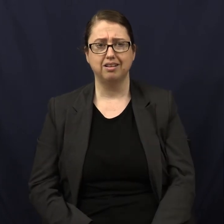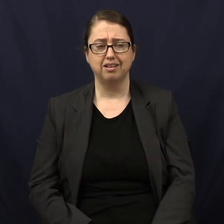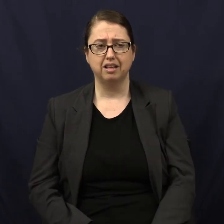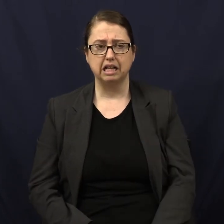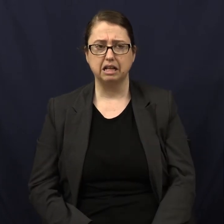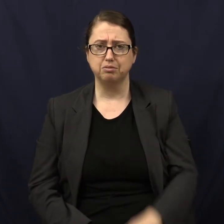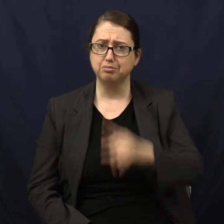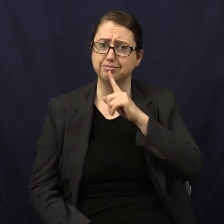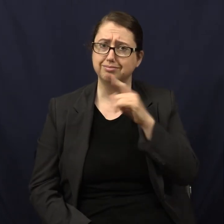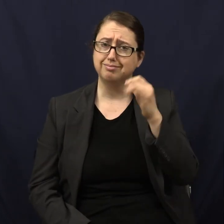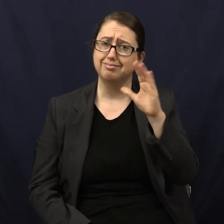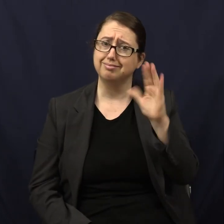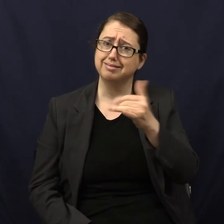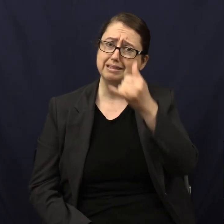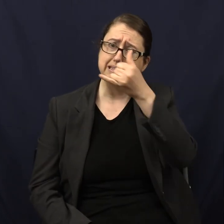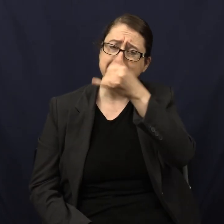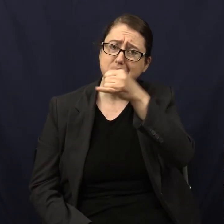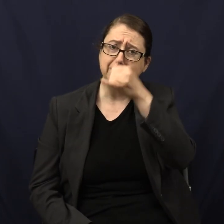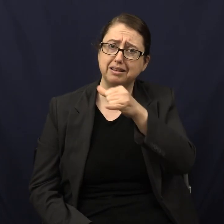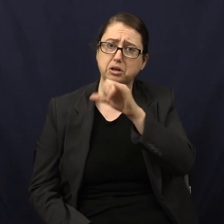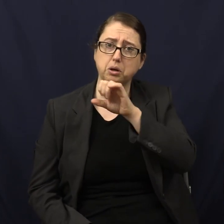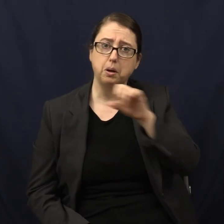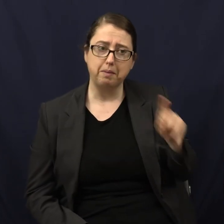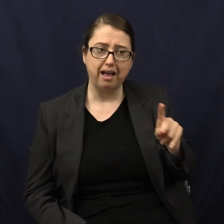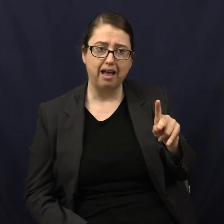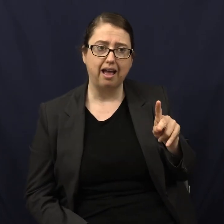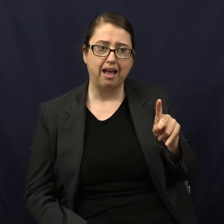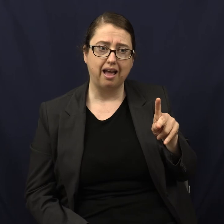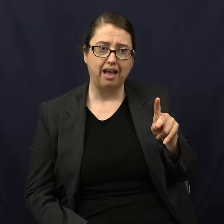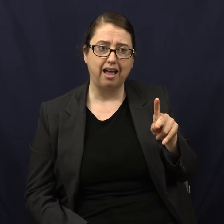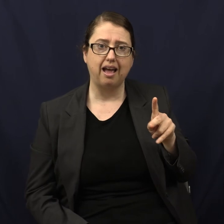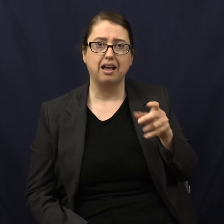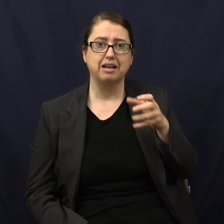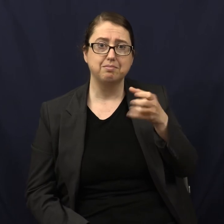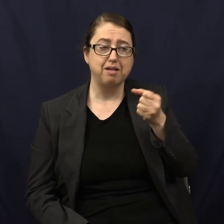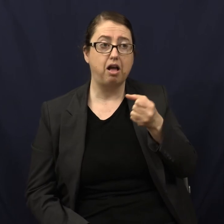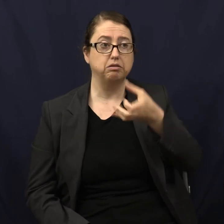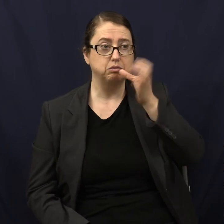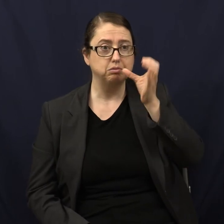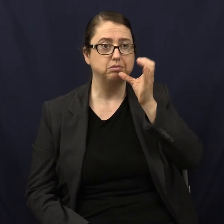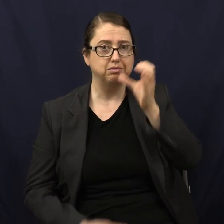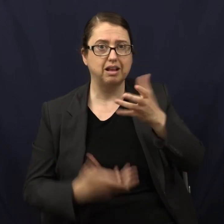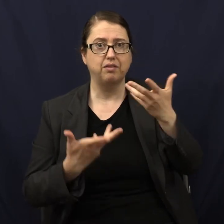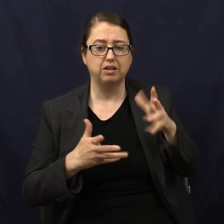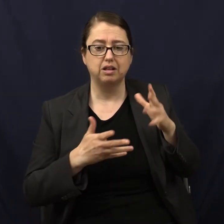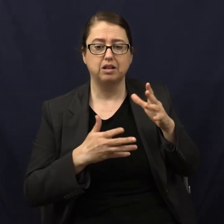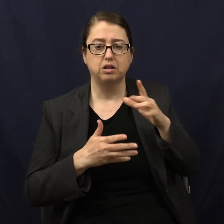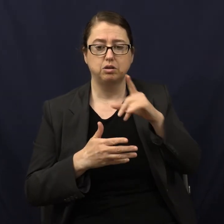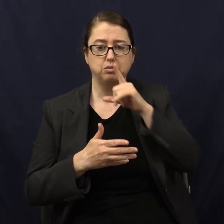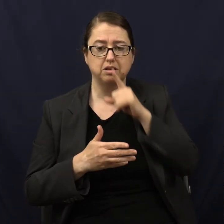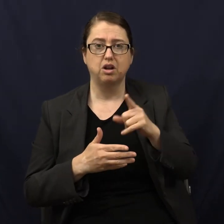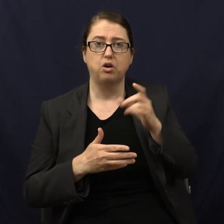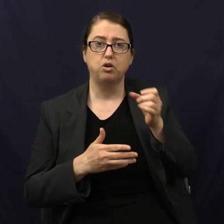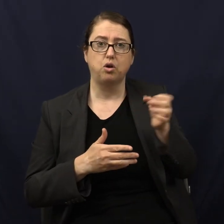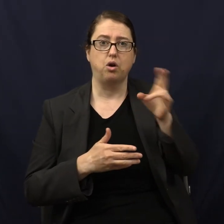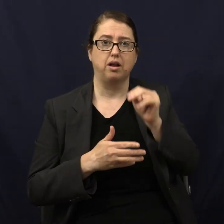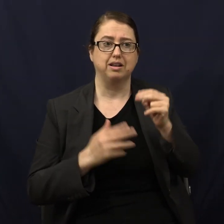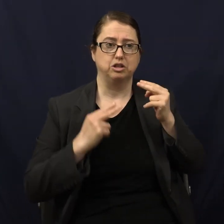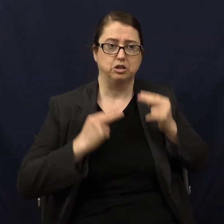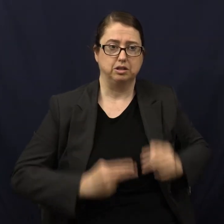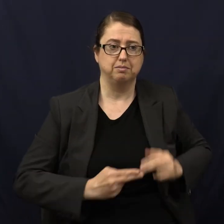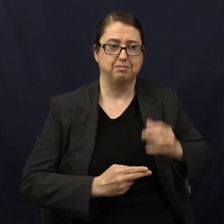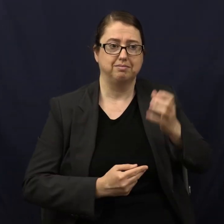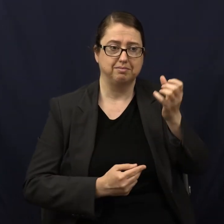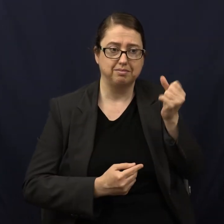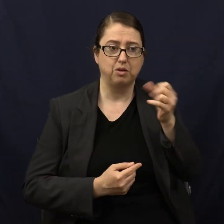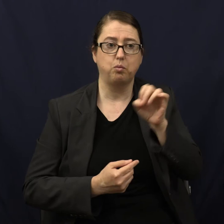Because it's silly to go back to drinking your mother's milk after you're weaned, right? But which is sillier, drinking your own species' milk or another